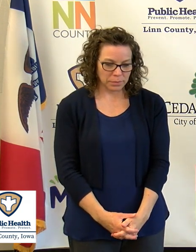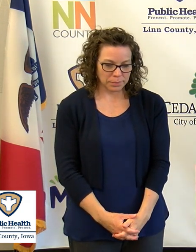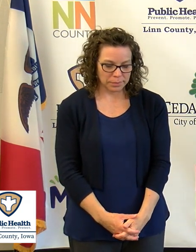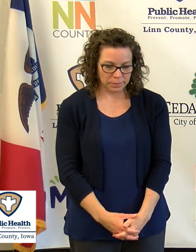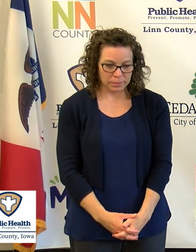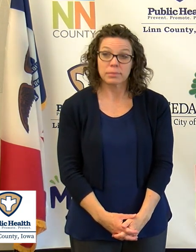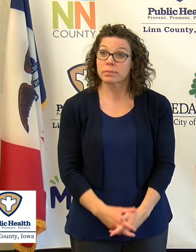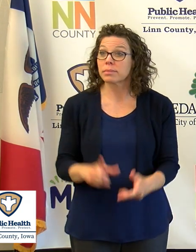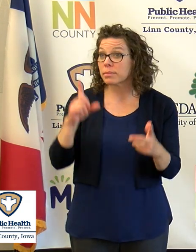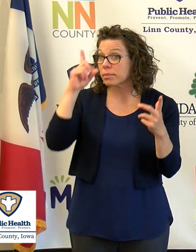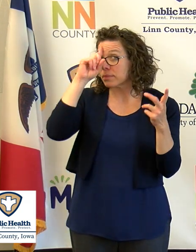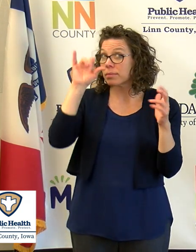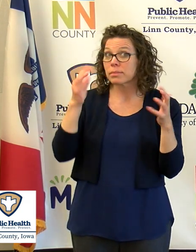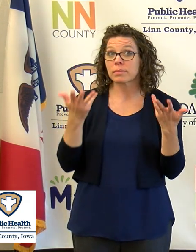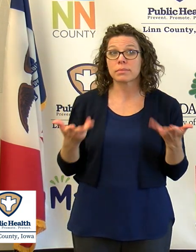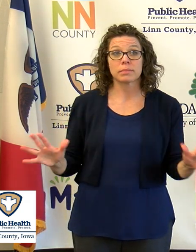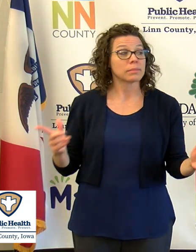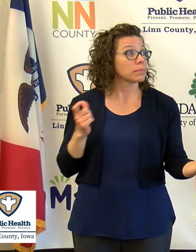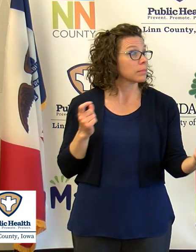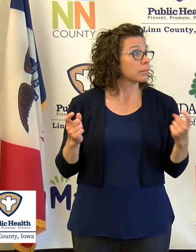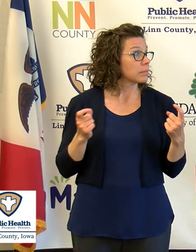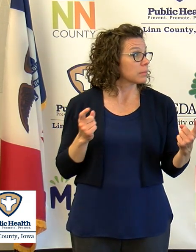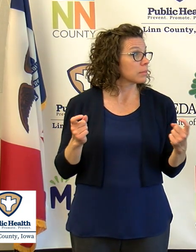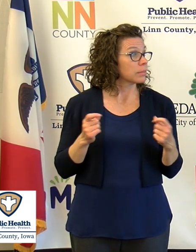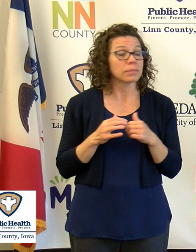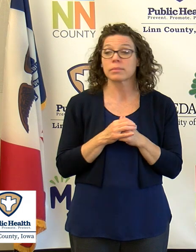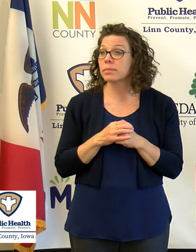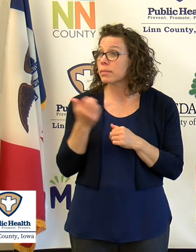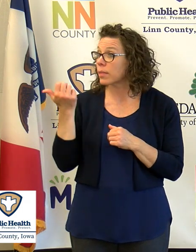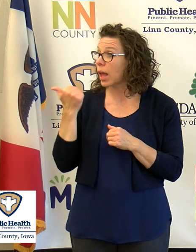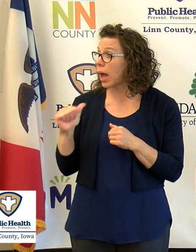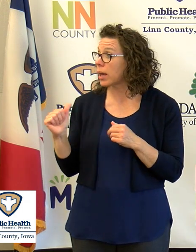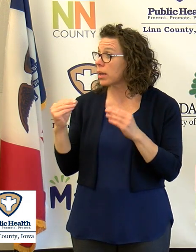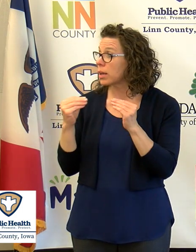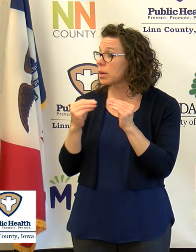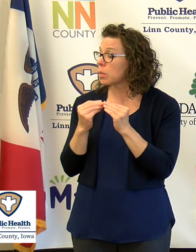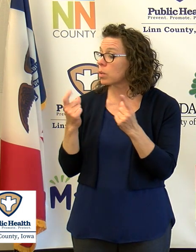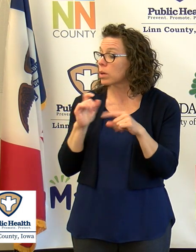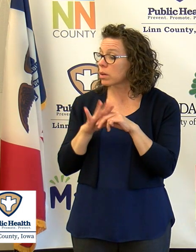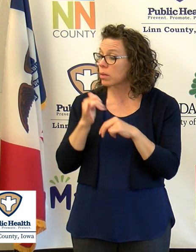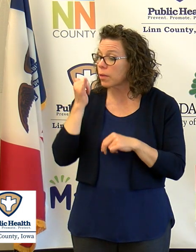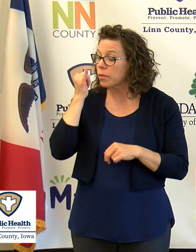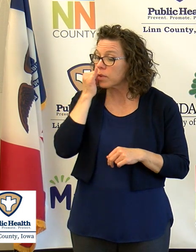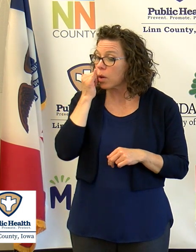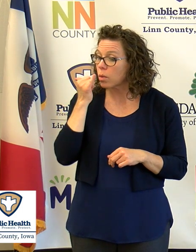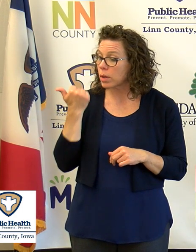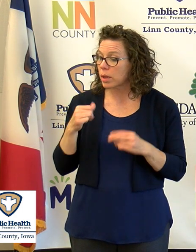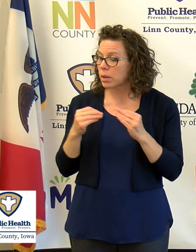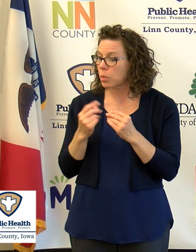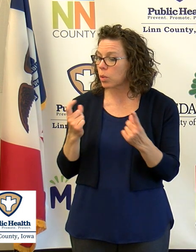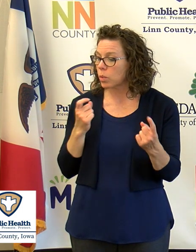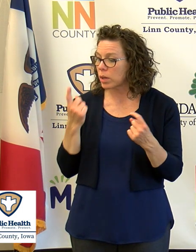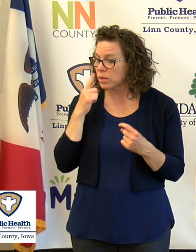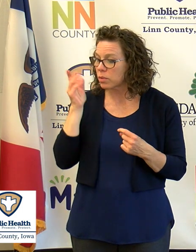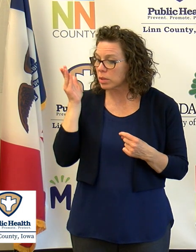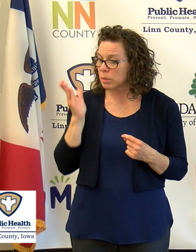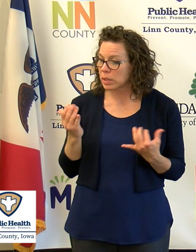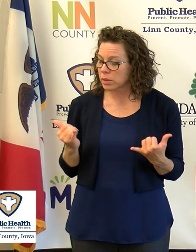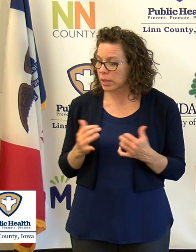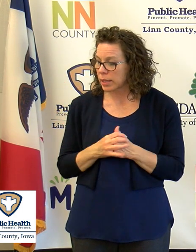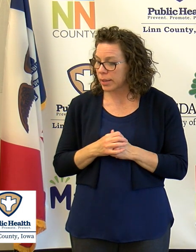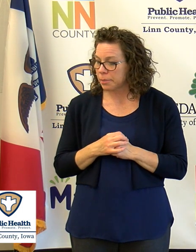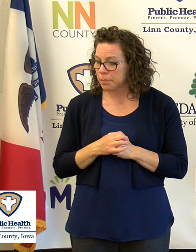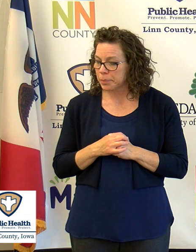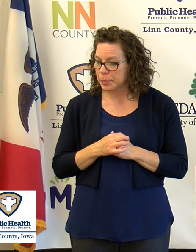Okay, I believe that concludes the questions that I was aware of. Is there anyone else on our phone line that has a question for our speakers today?